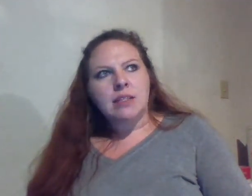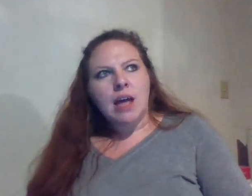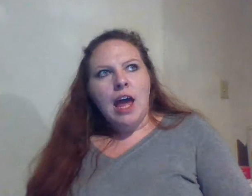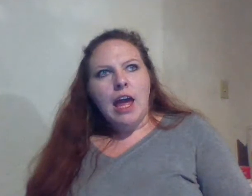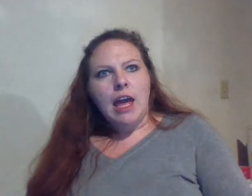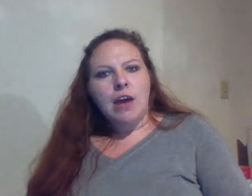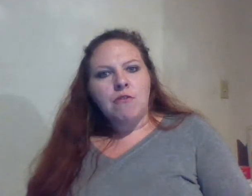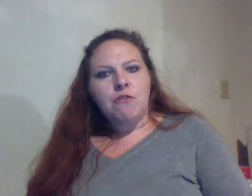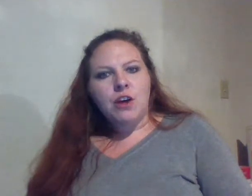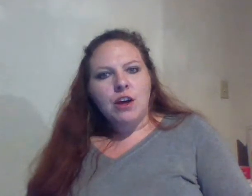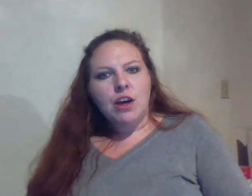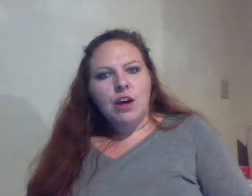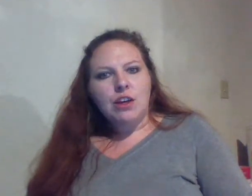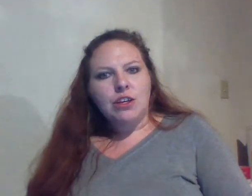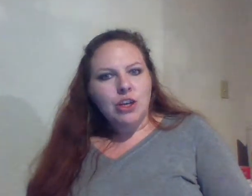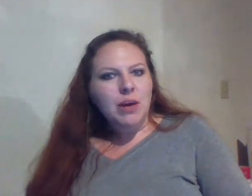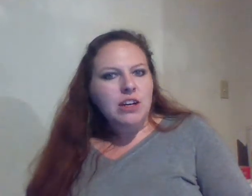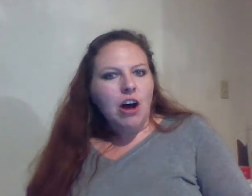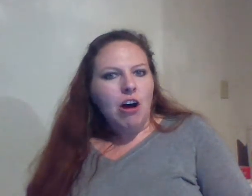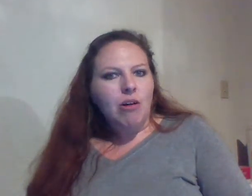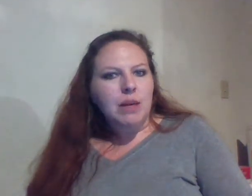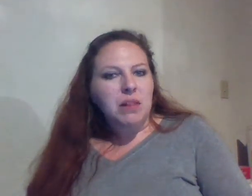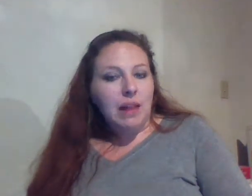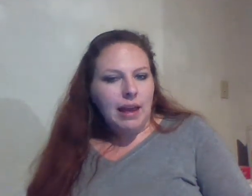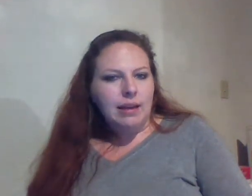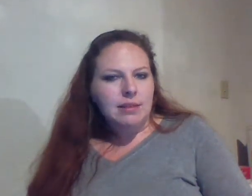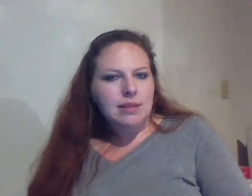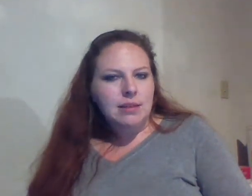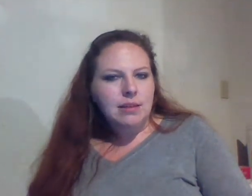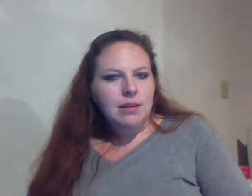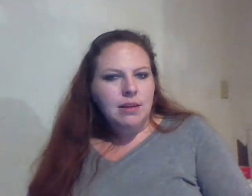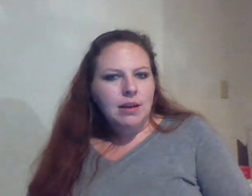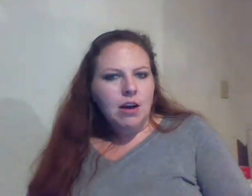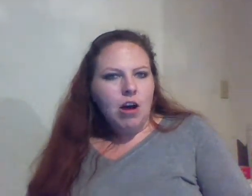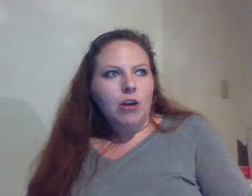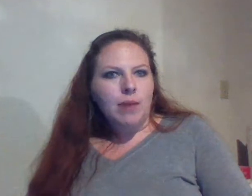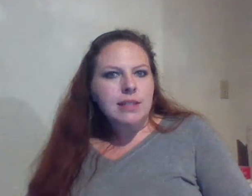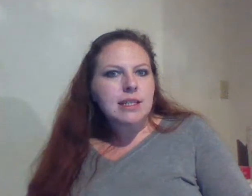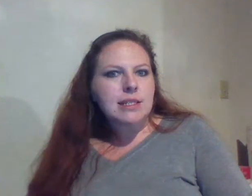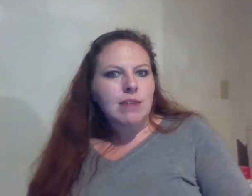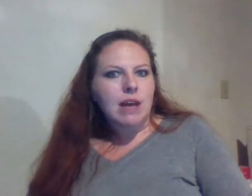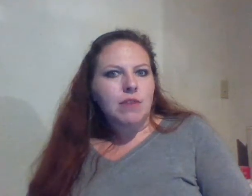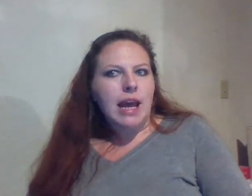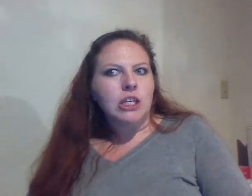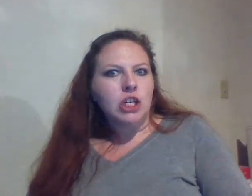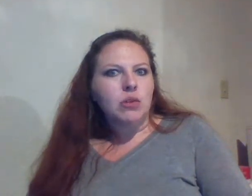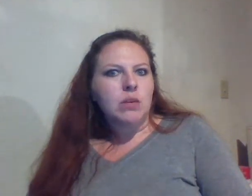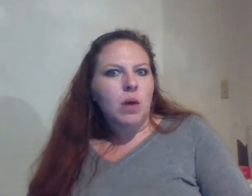if you had not already planned on arresting Stephen Avery and you didn't want